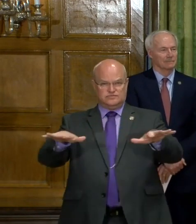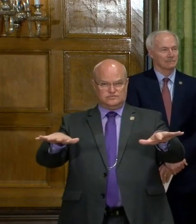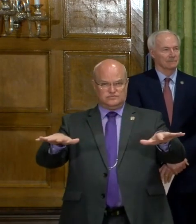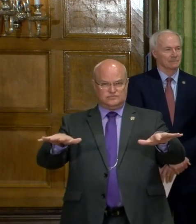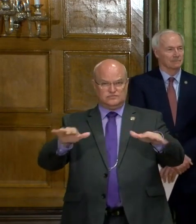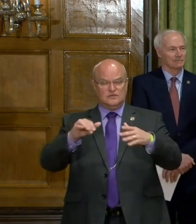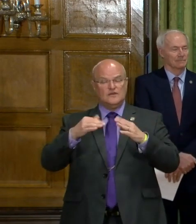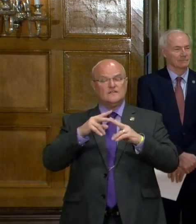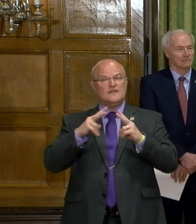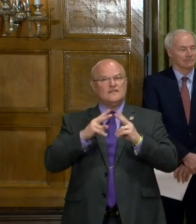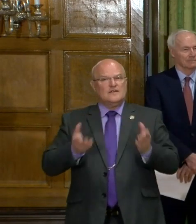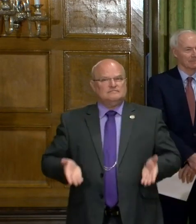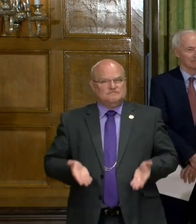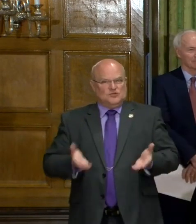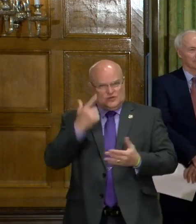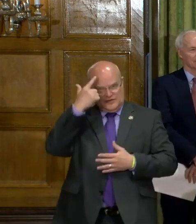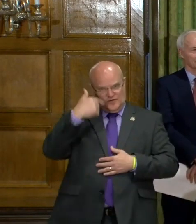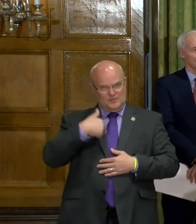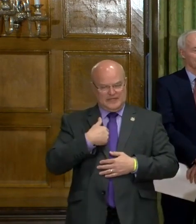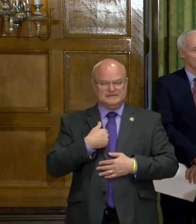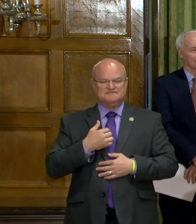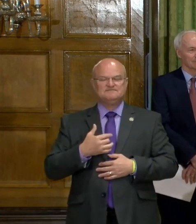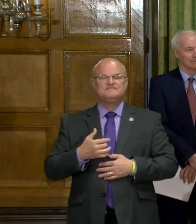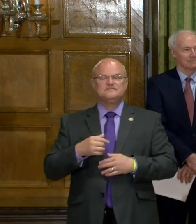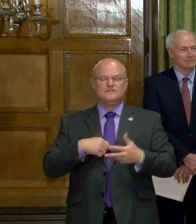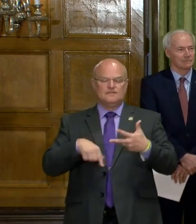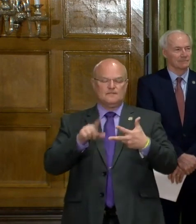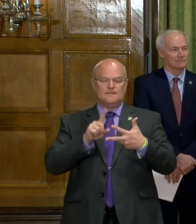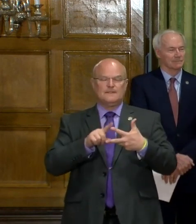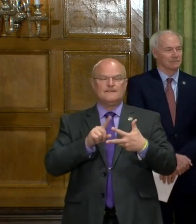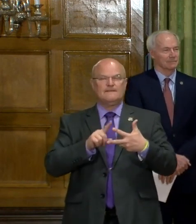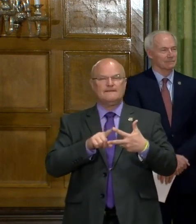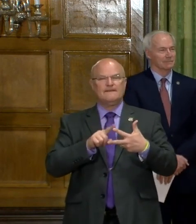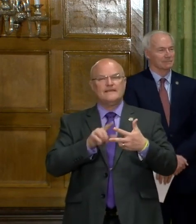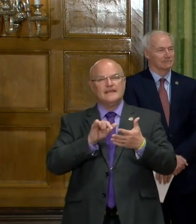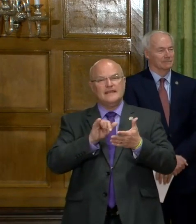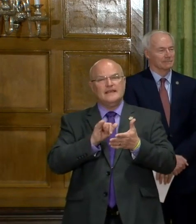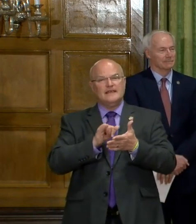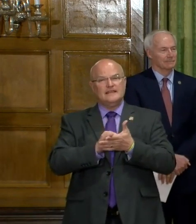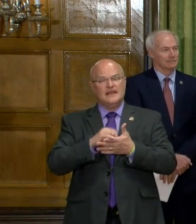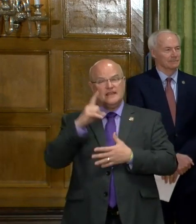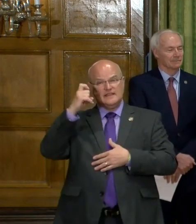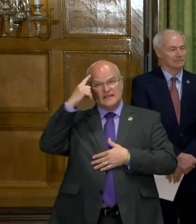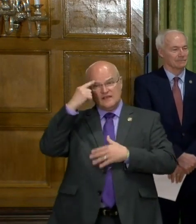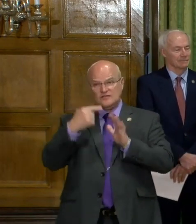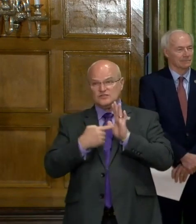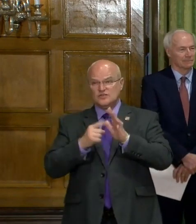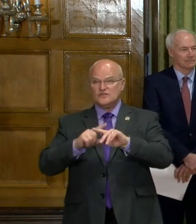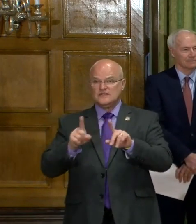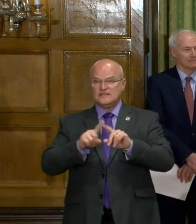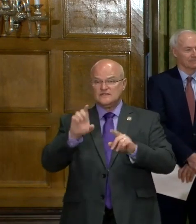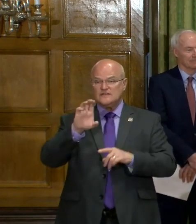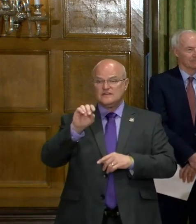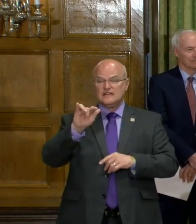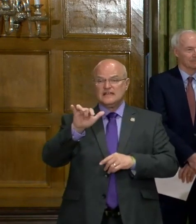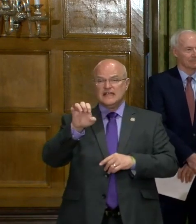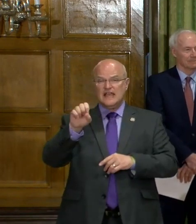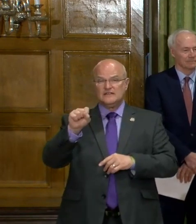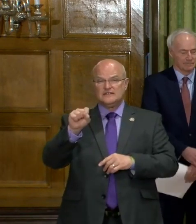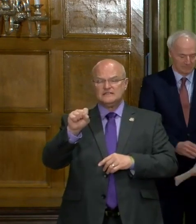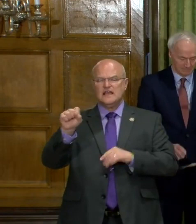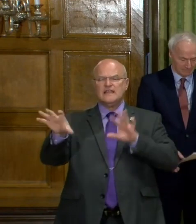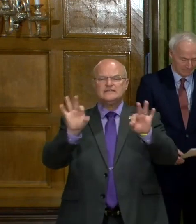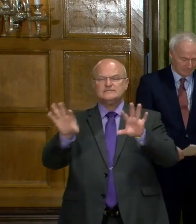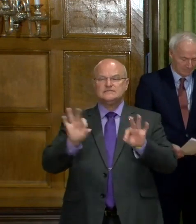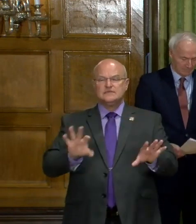COVID-19. That's very, very encouraging for me. The second is that, you know, the governor showed the different counties, and these counties were